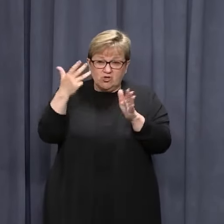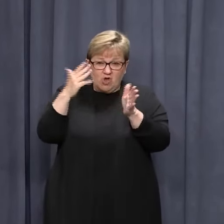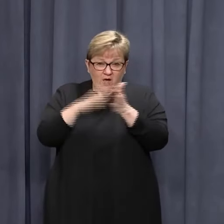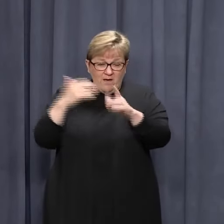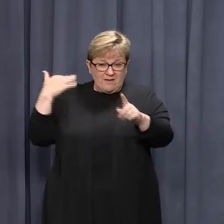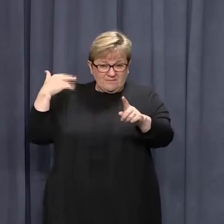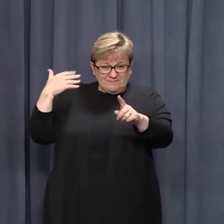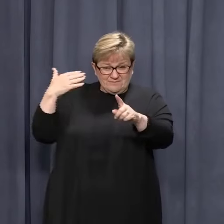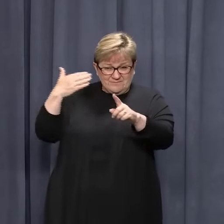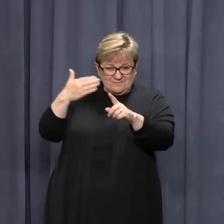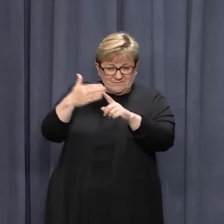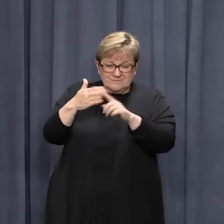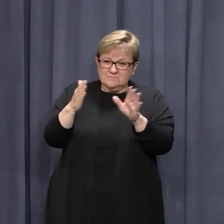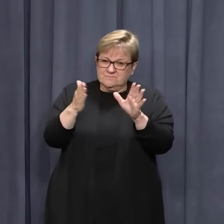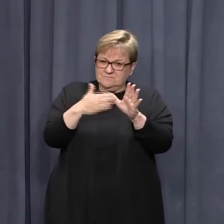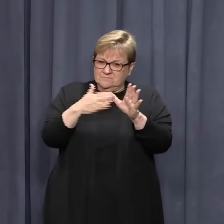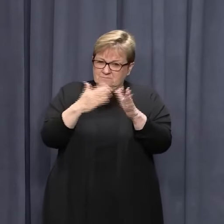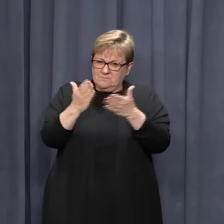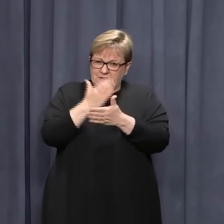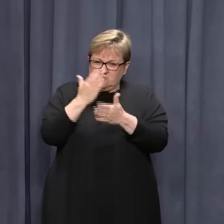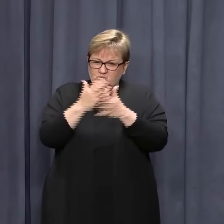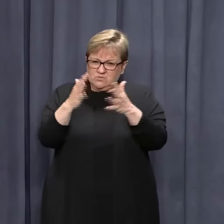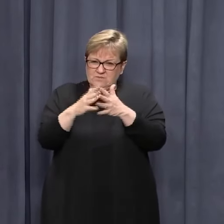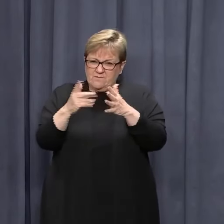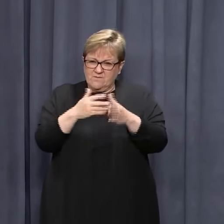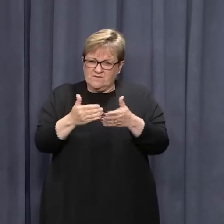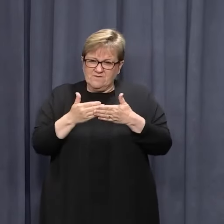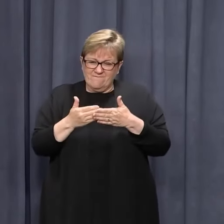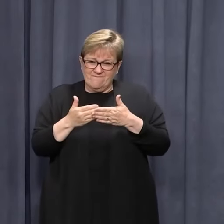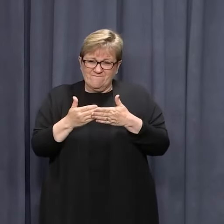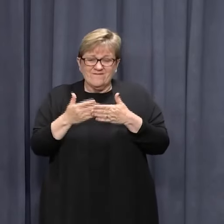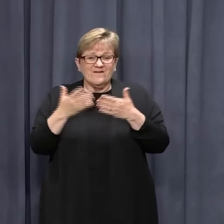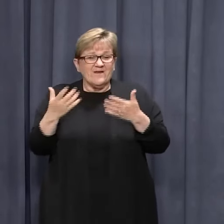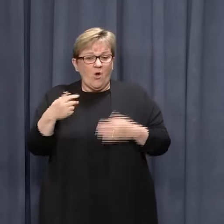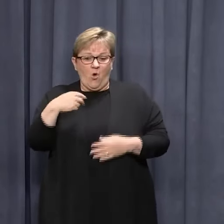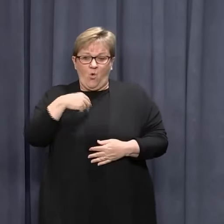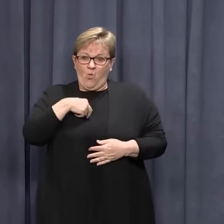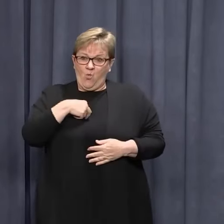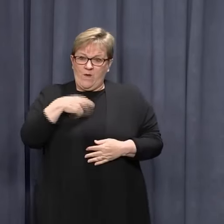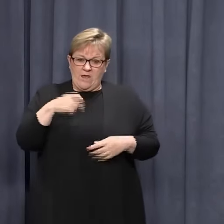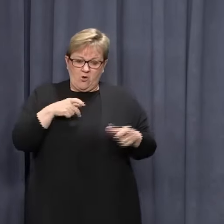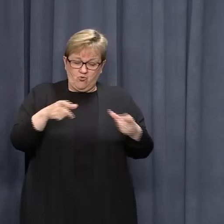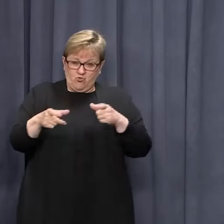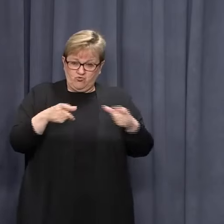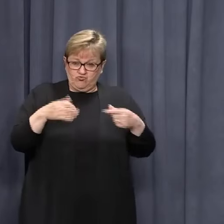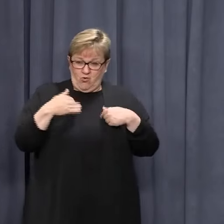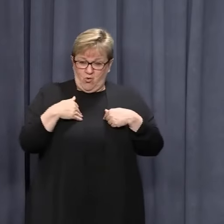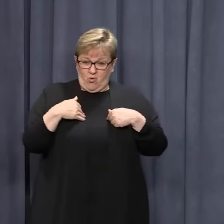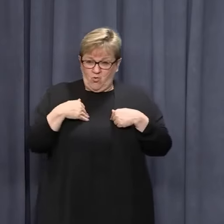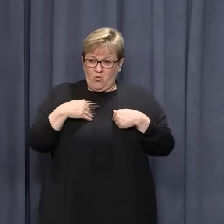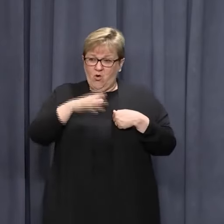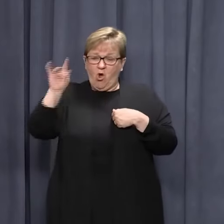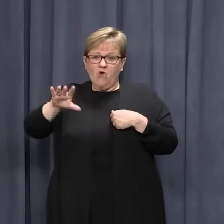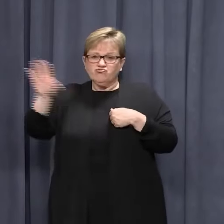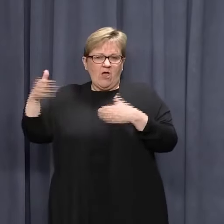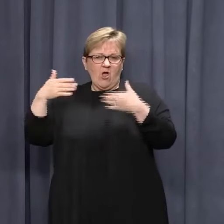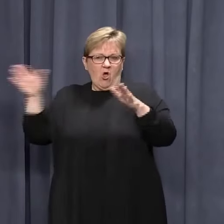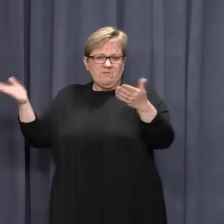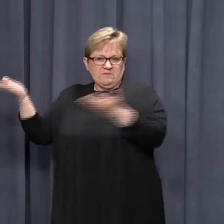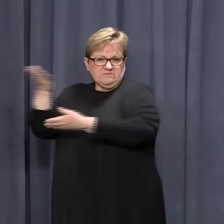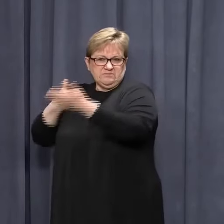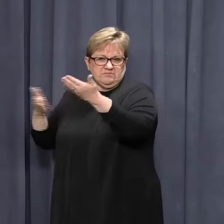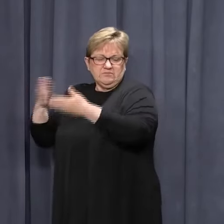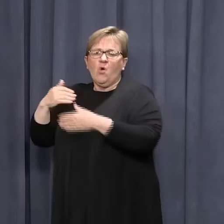months has been on the basis of keeping our state safe. Obviously, because we have a control border and no other state has a control border,